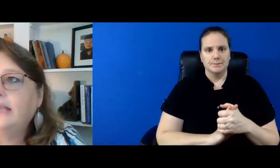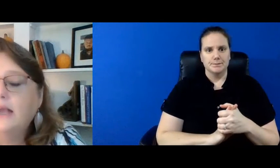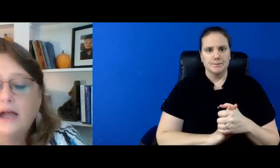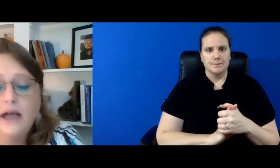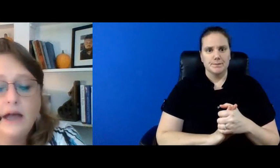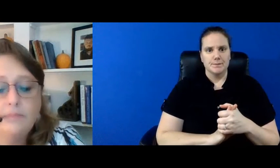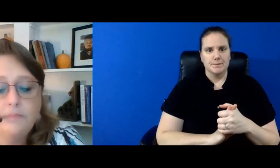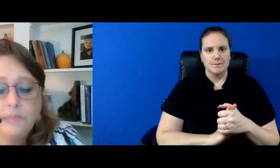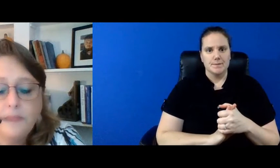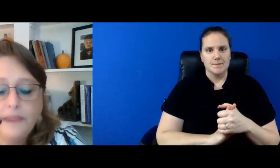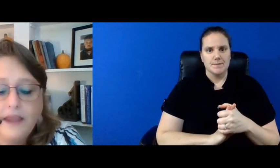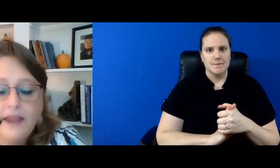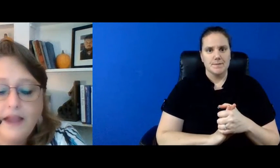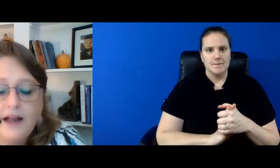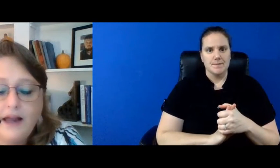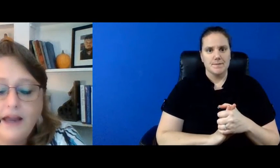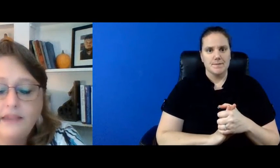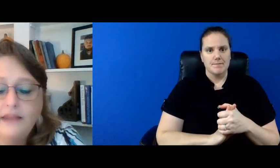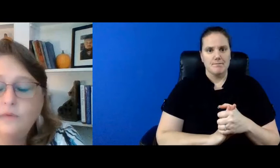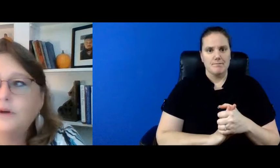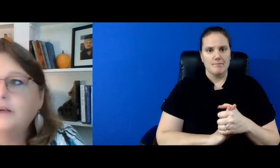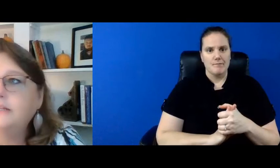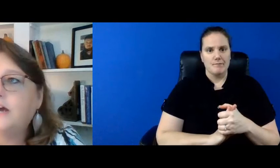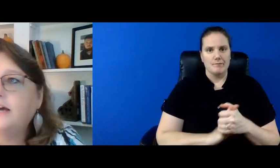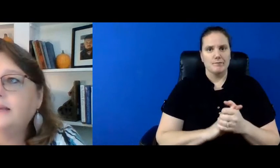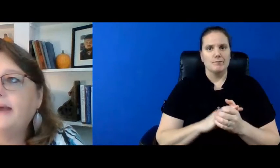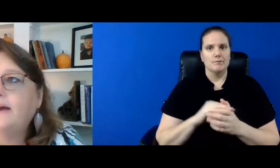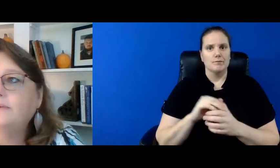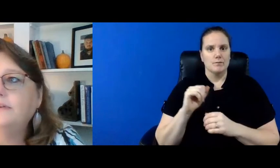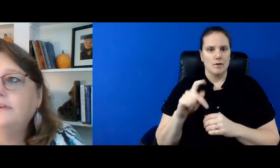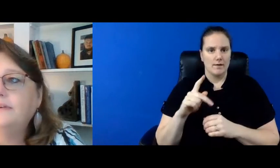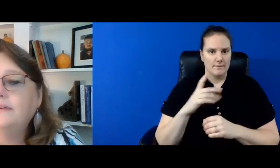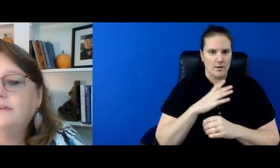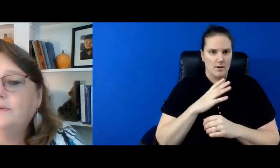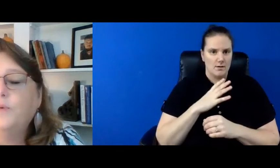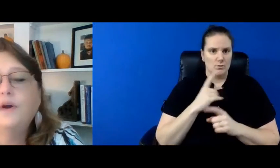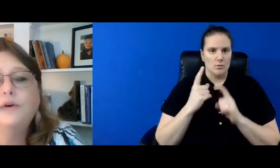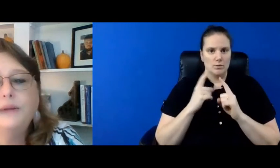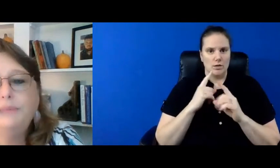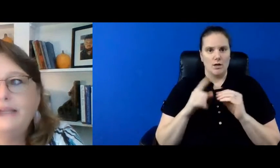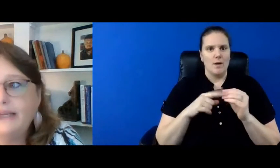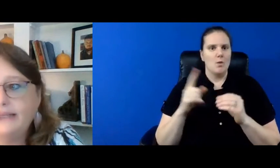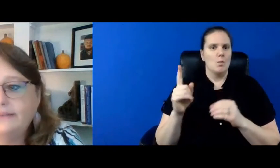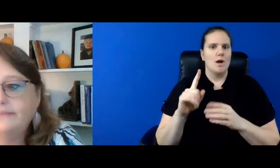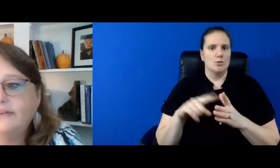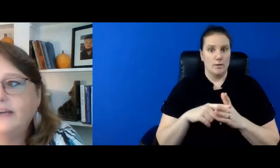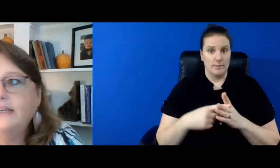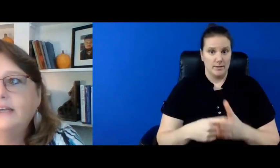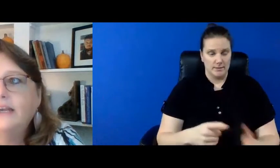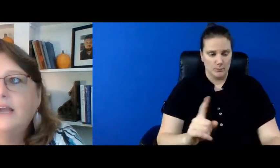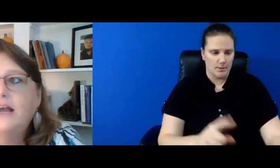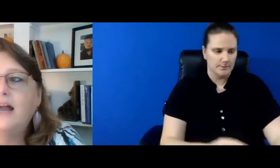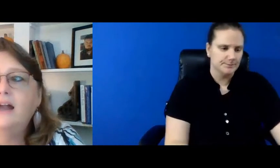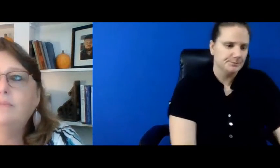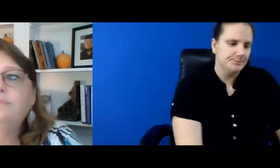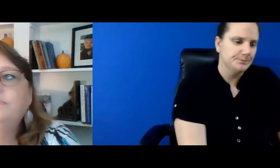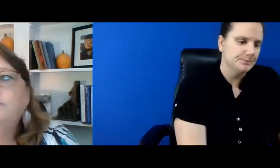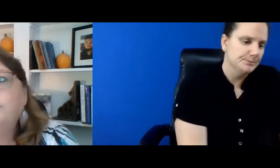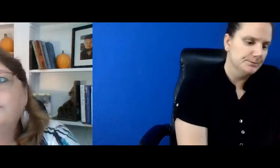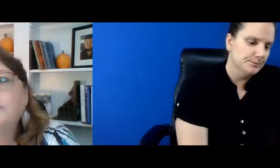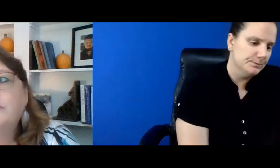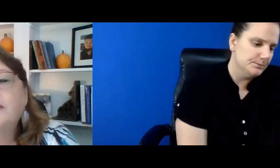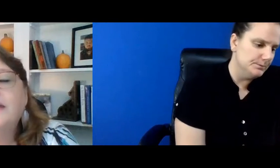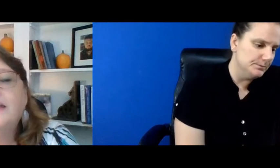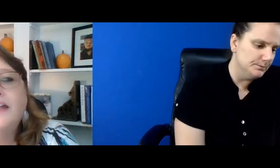okay um and then we're going to talk about where do we begin right um